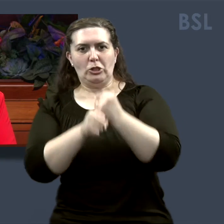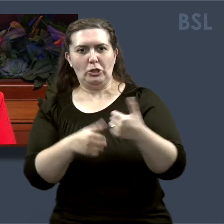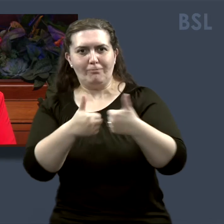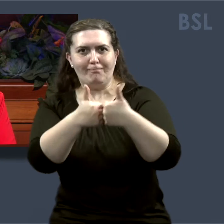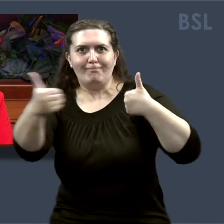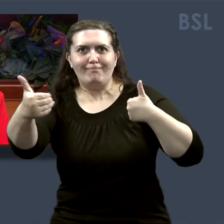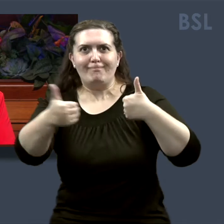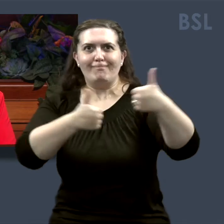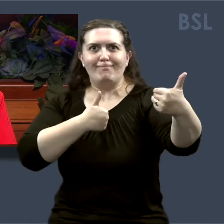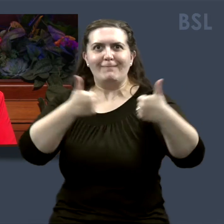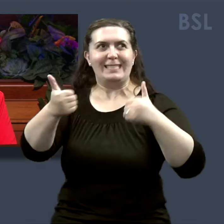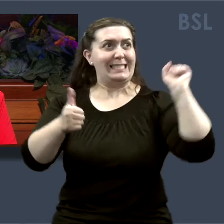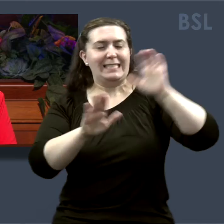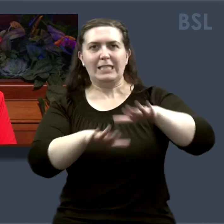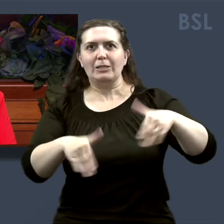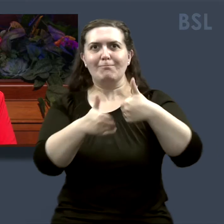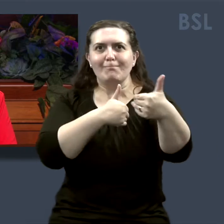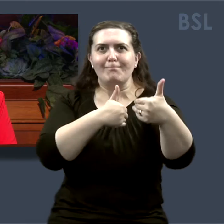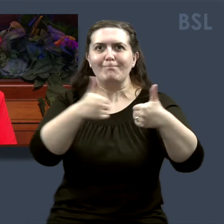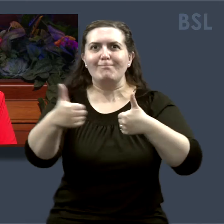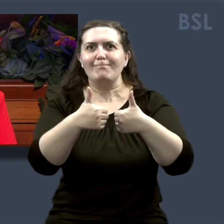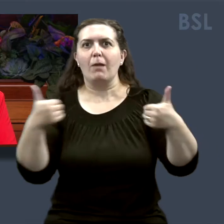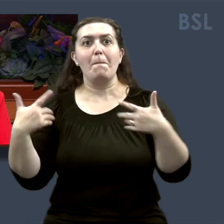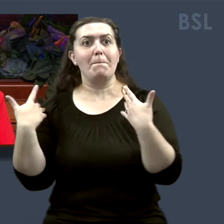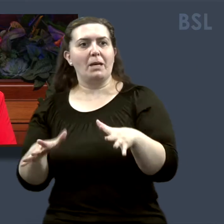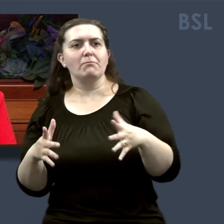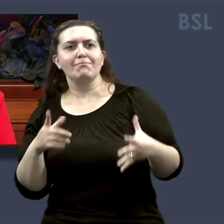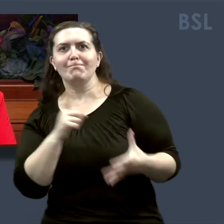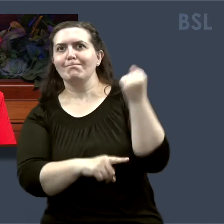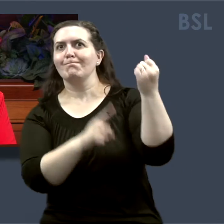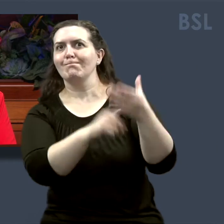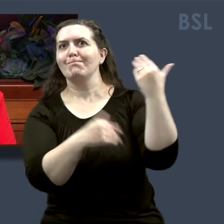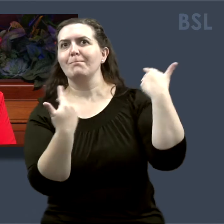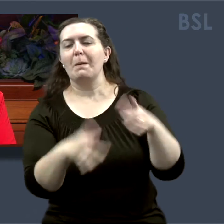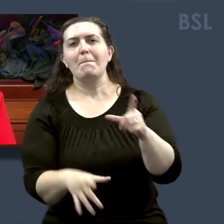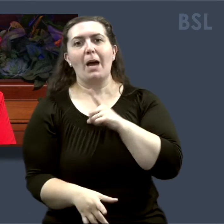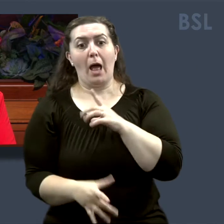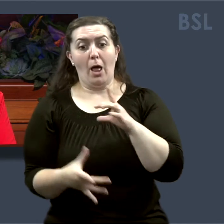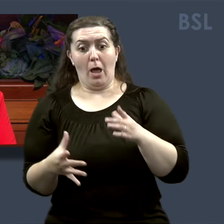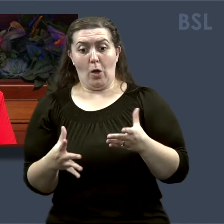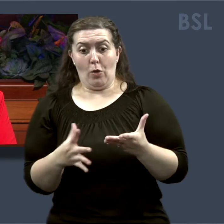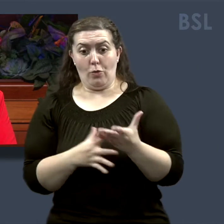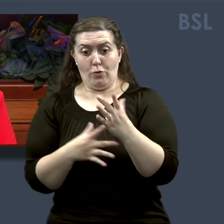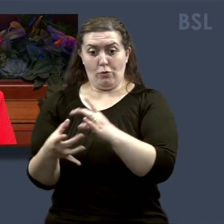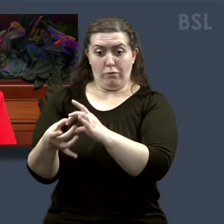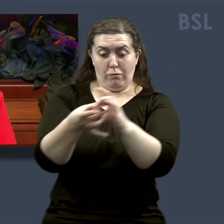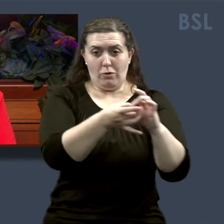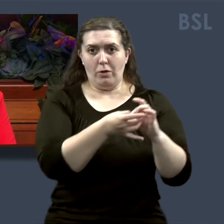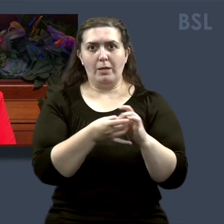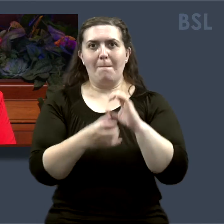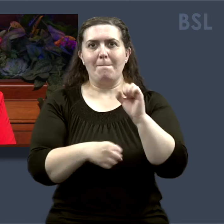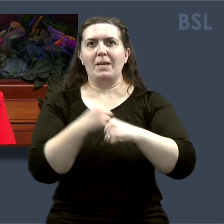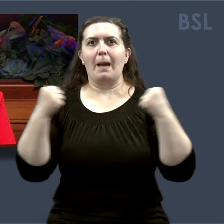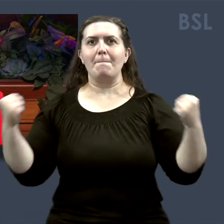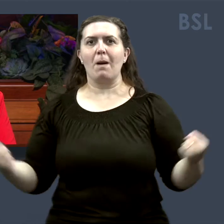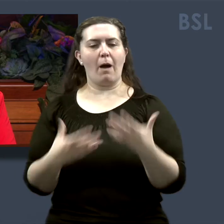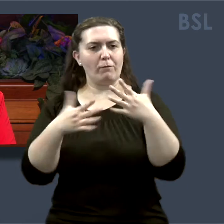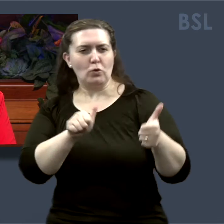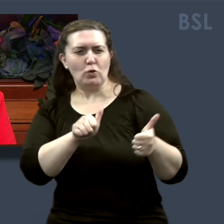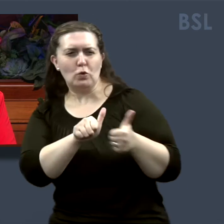been very successful. But there is such power in unity and how we need to walk arm in arm with